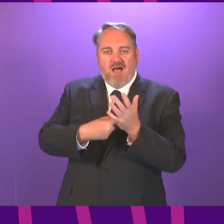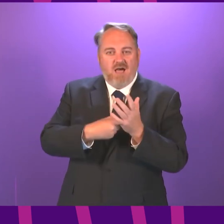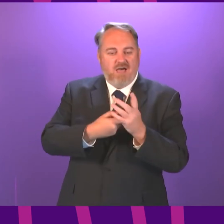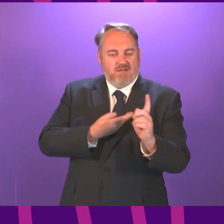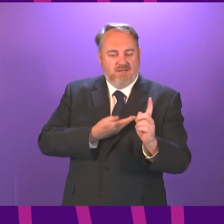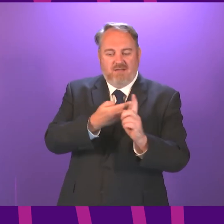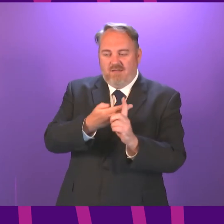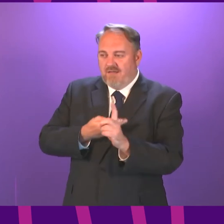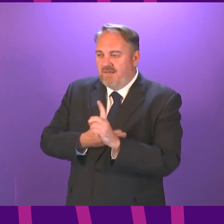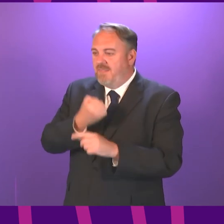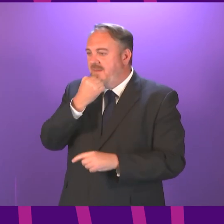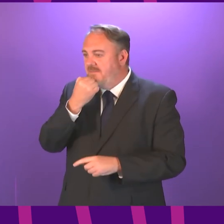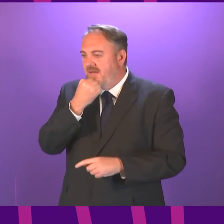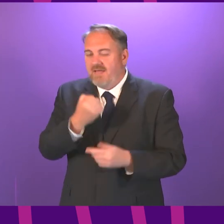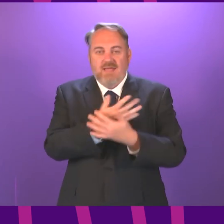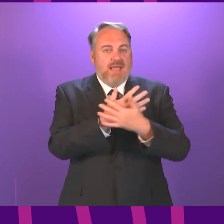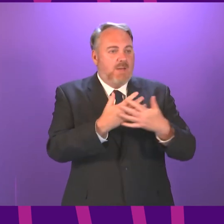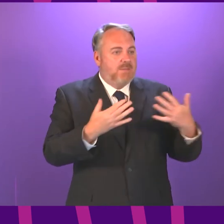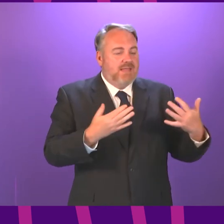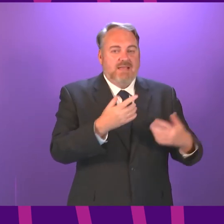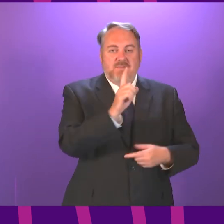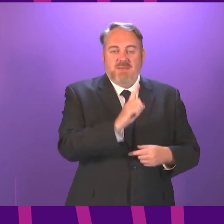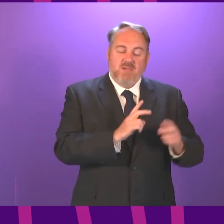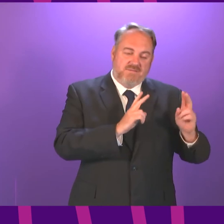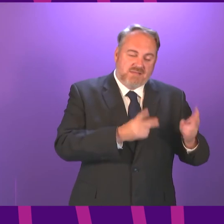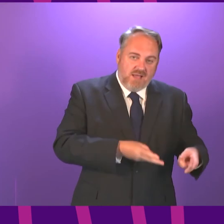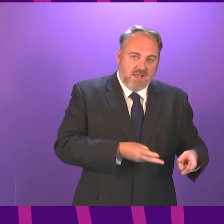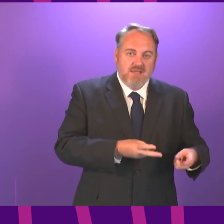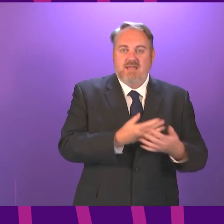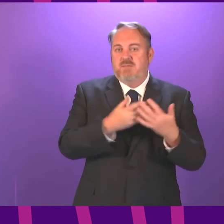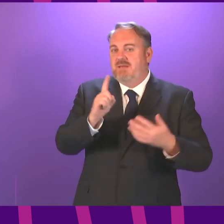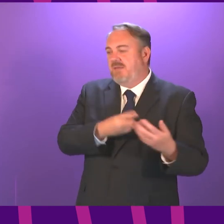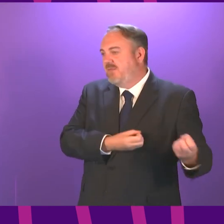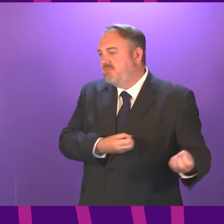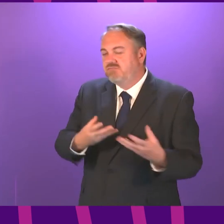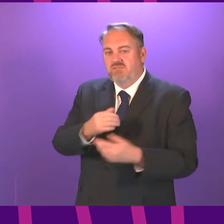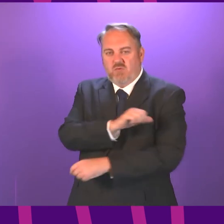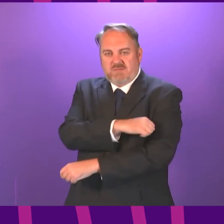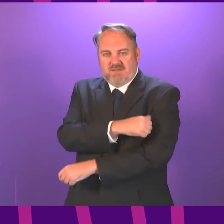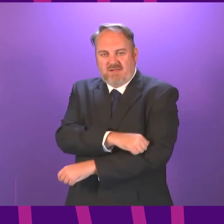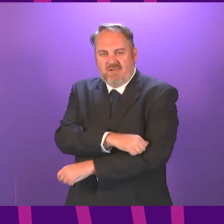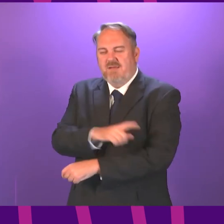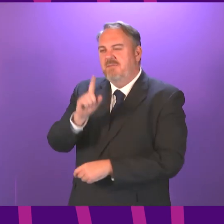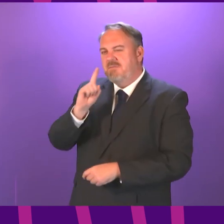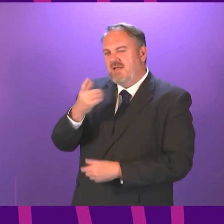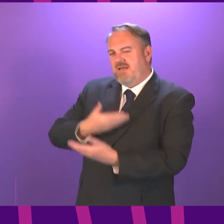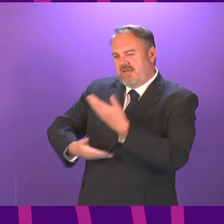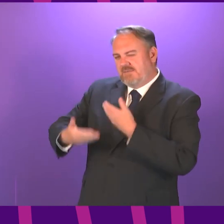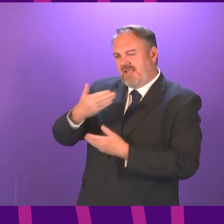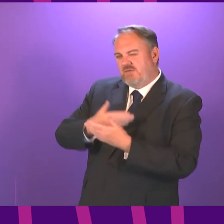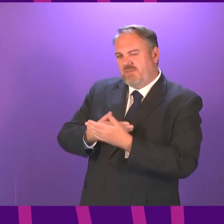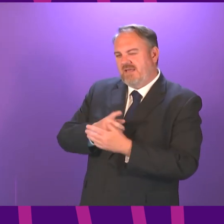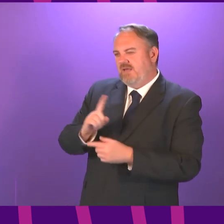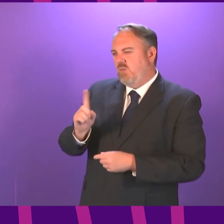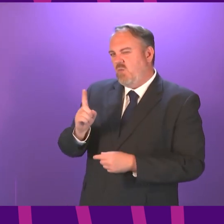capacity the hospital capacity and sadly deaths can the first minister say anything about the next few weeks and months and which